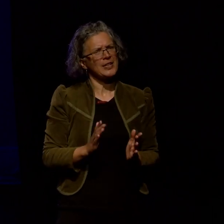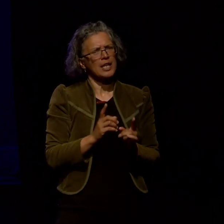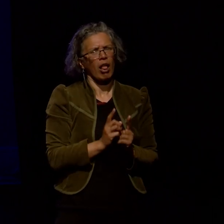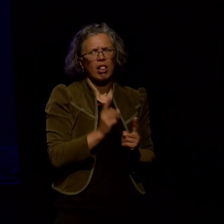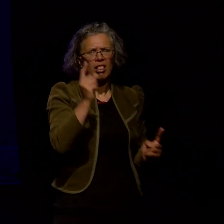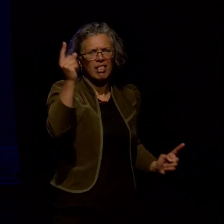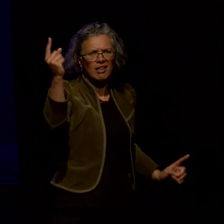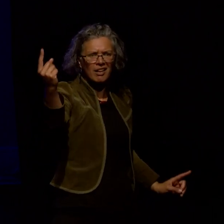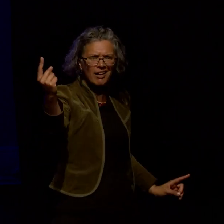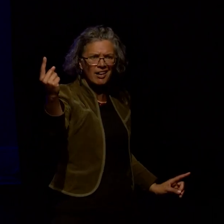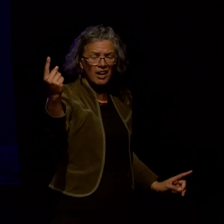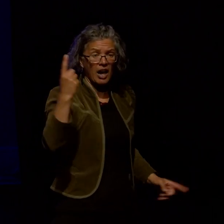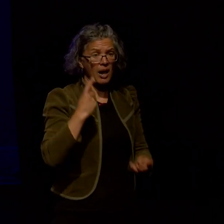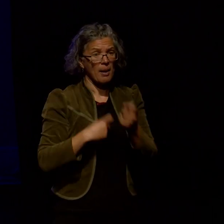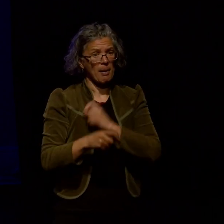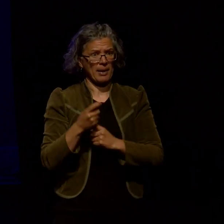I got really sick